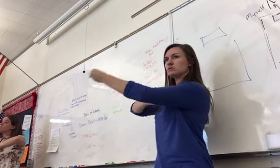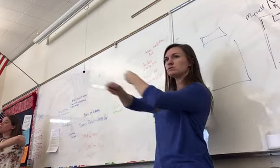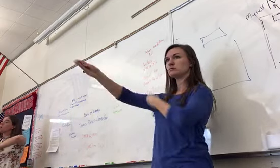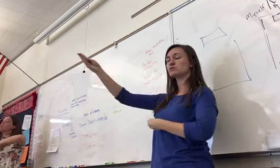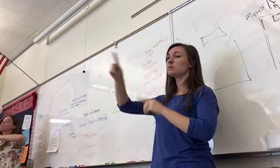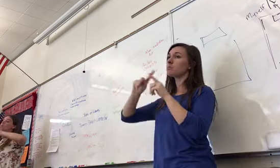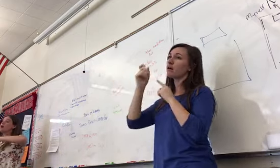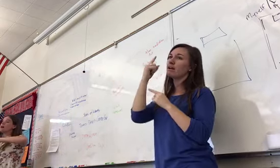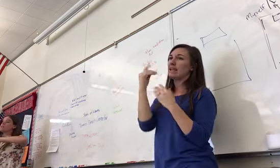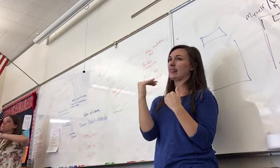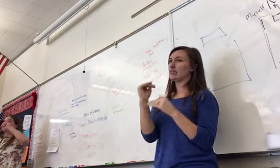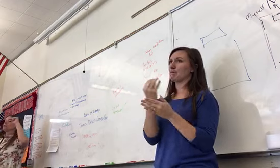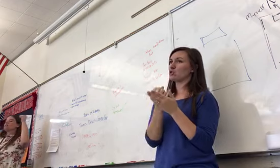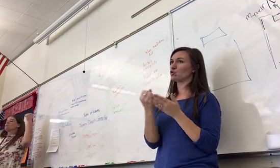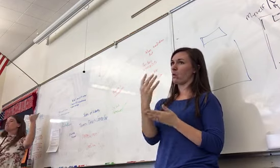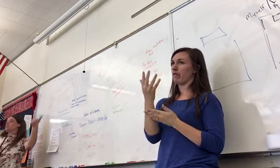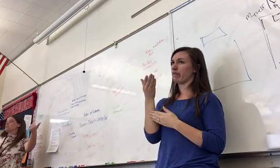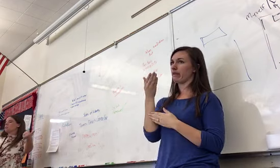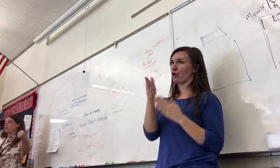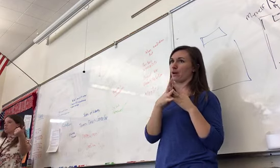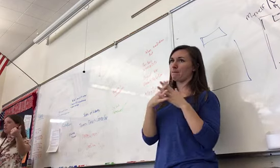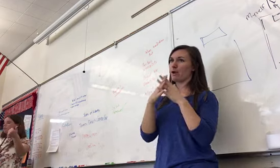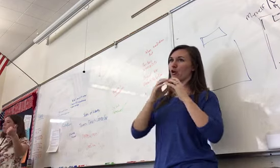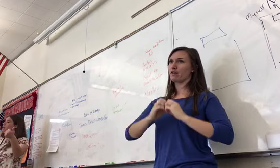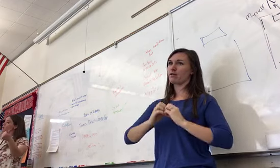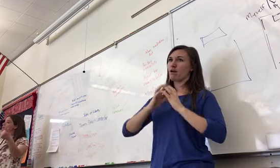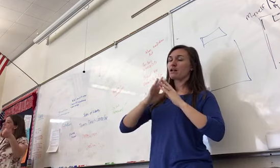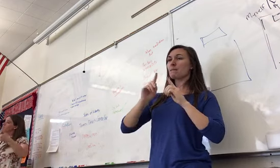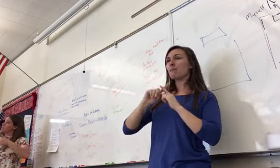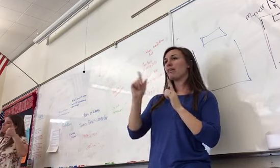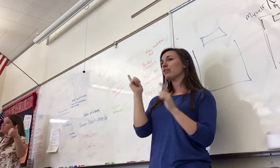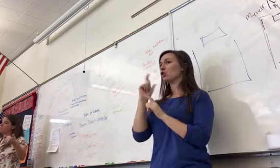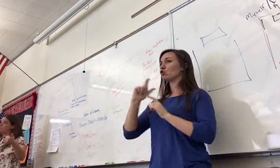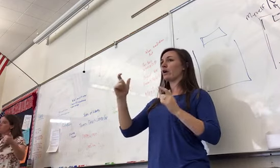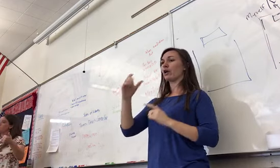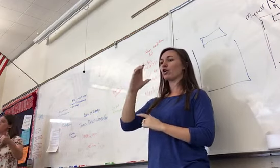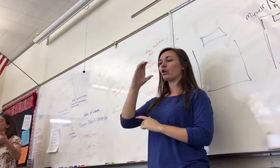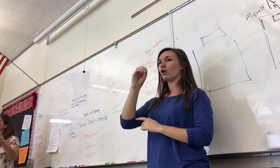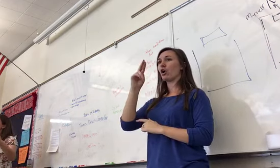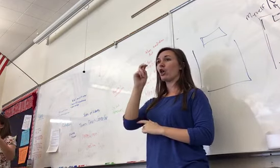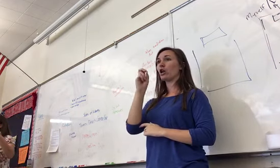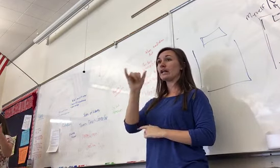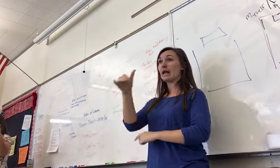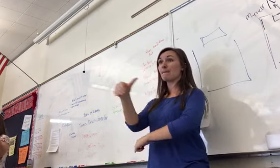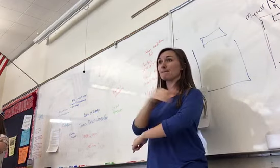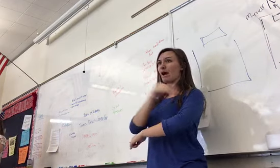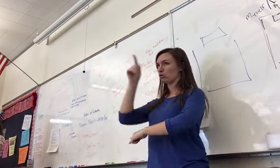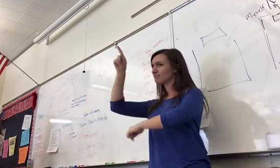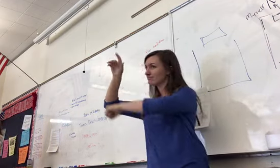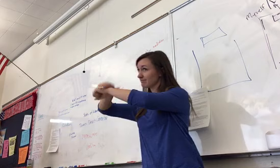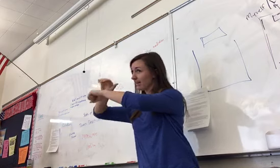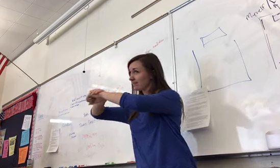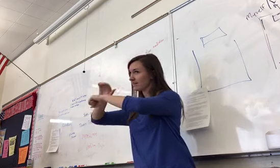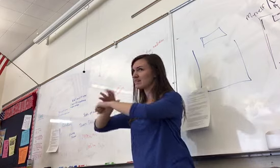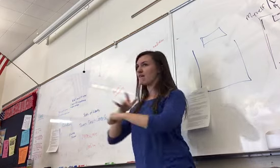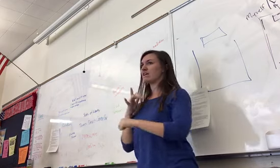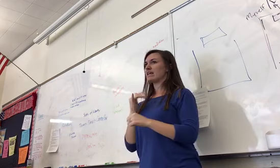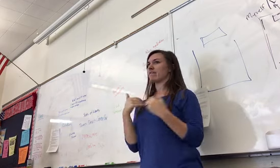but the greater colonial power, in this case England, feels like they have better power and control over their colonies.